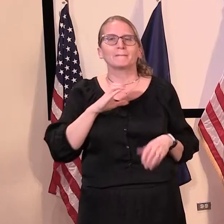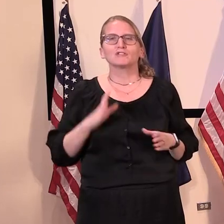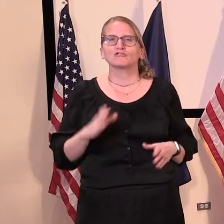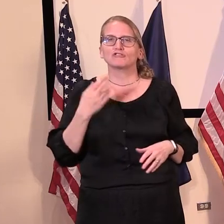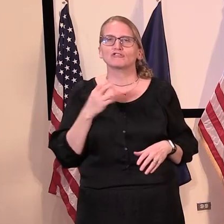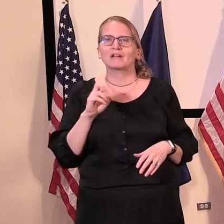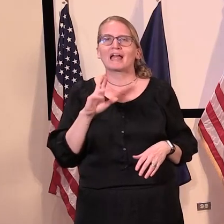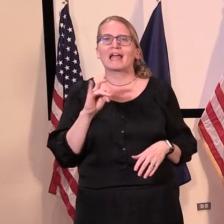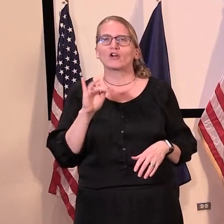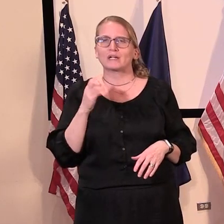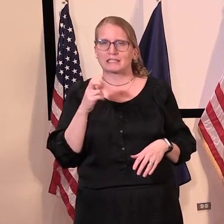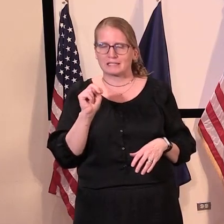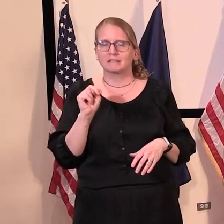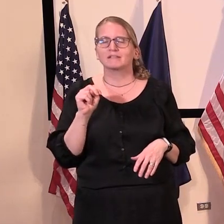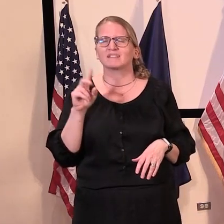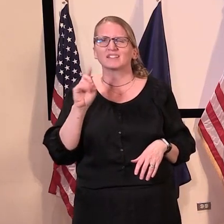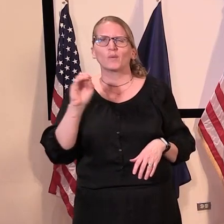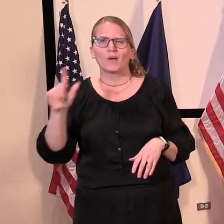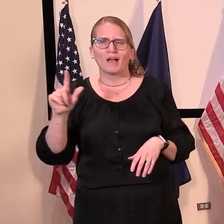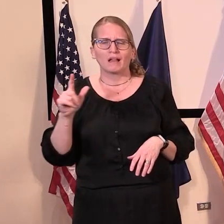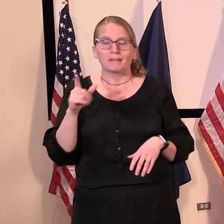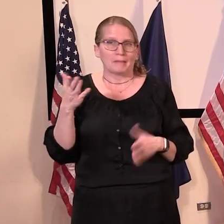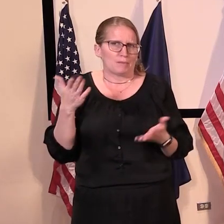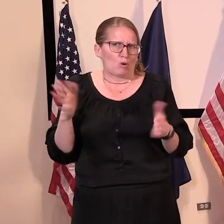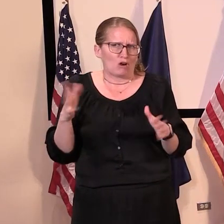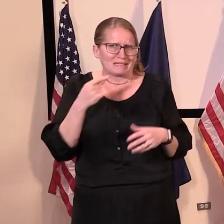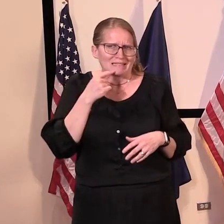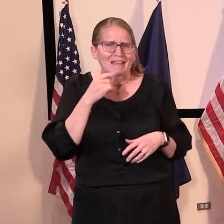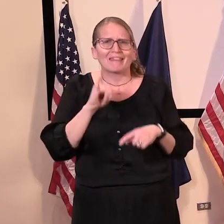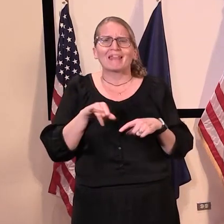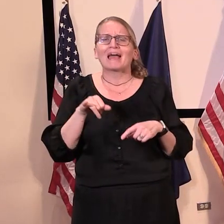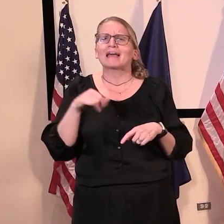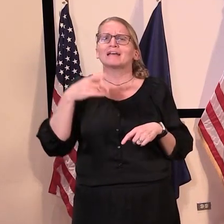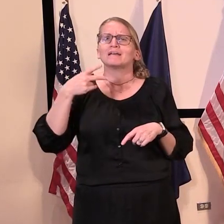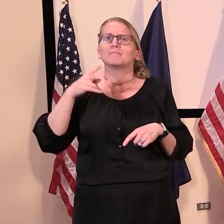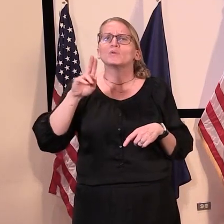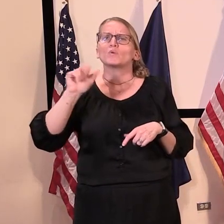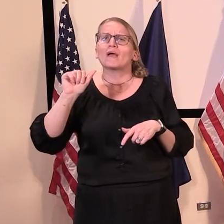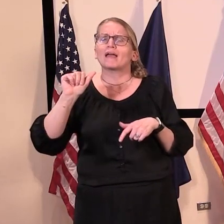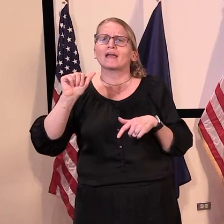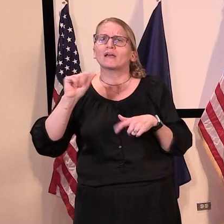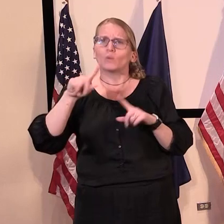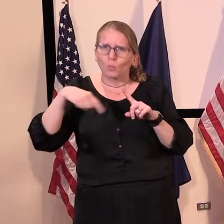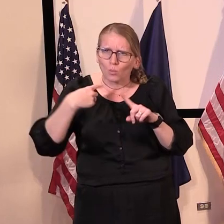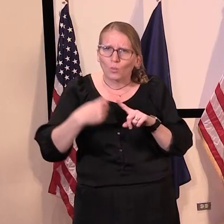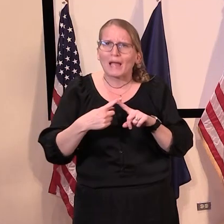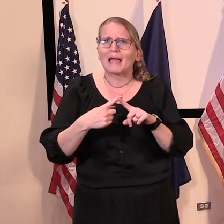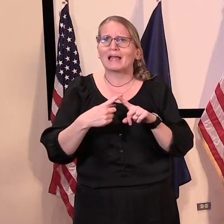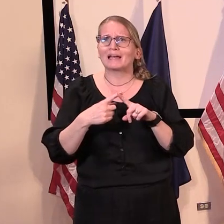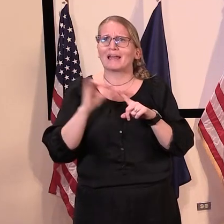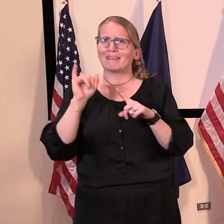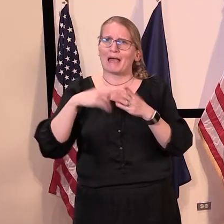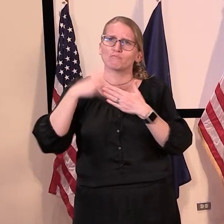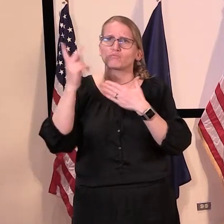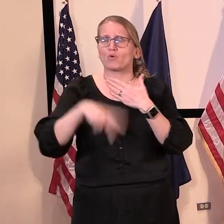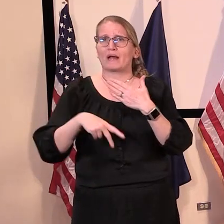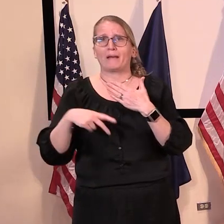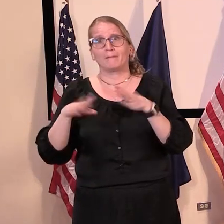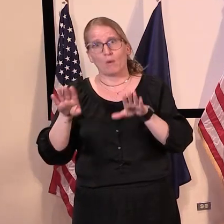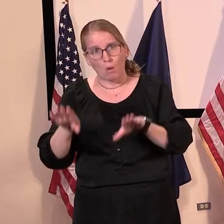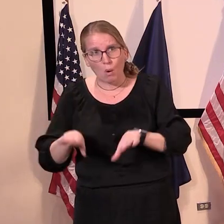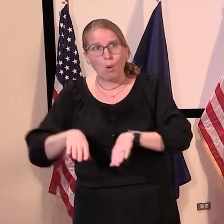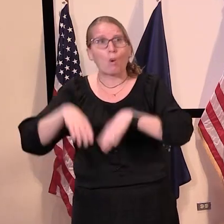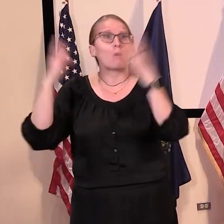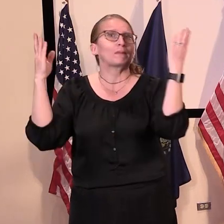and you may have mentioned it and I might have missed it. What, when did the pandemic unemployment assistance program officially go live?